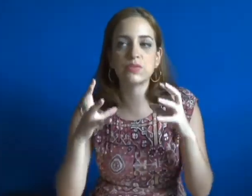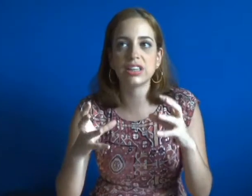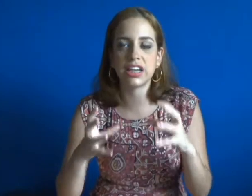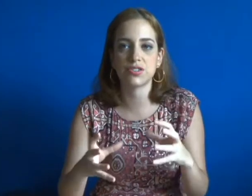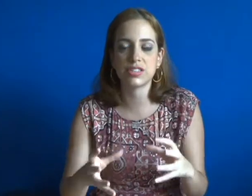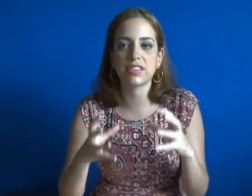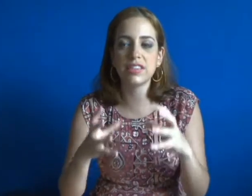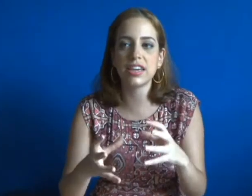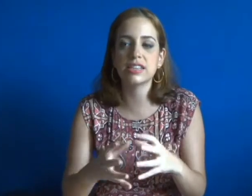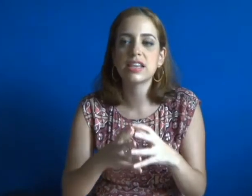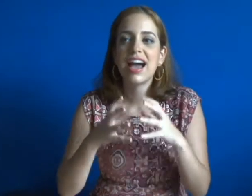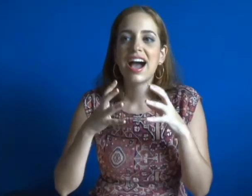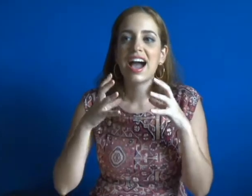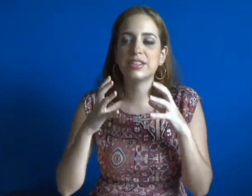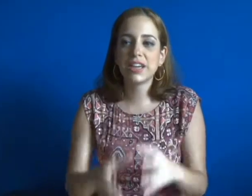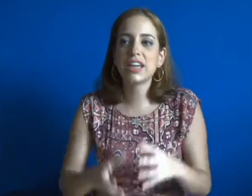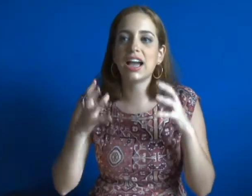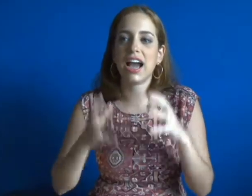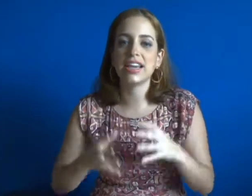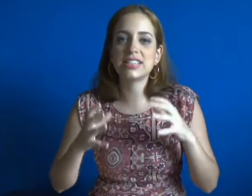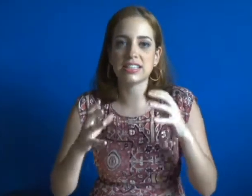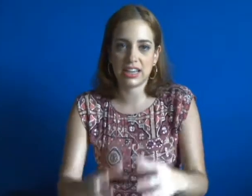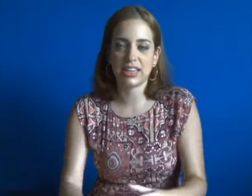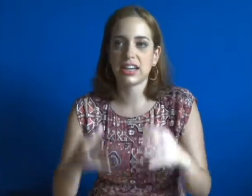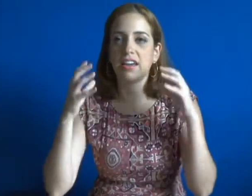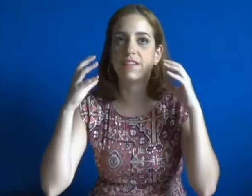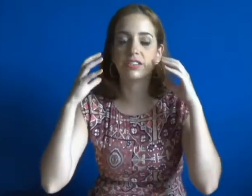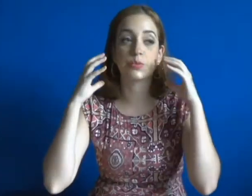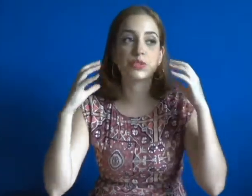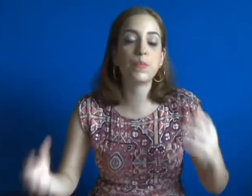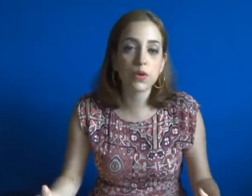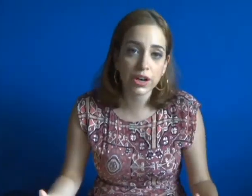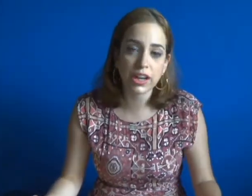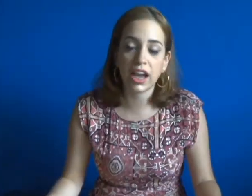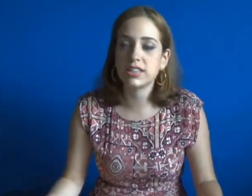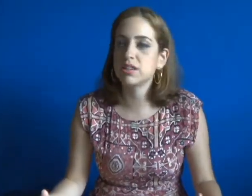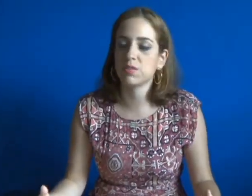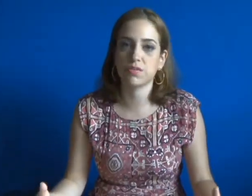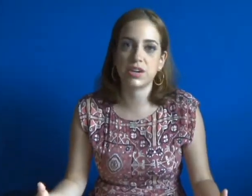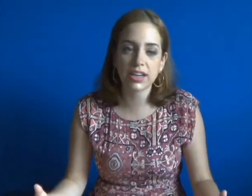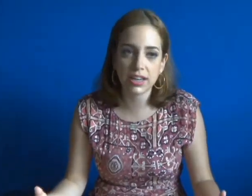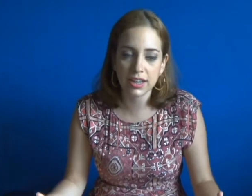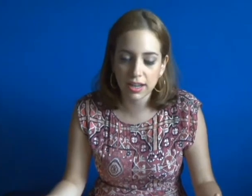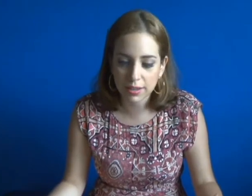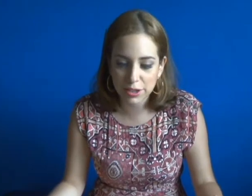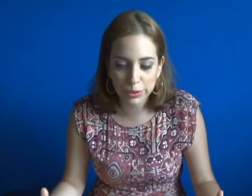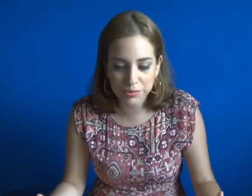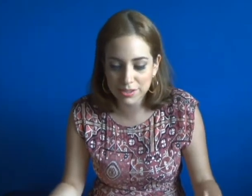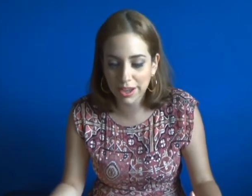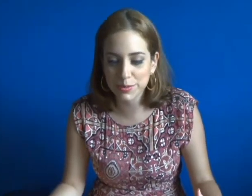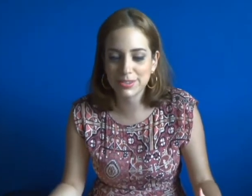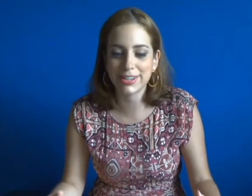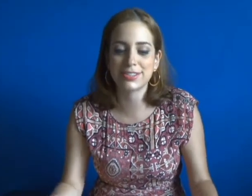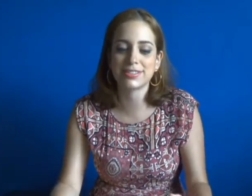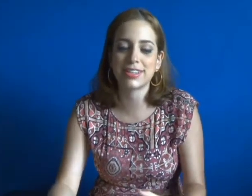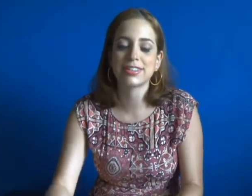is really interesting. thing is, at the beginning, I didn't like it. I felt it was boring. I didn't want to read it. The only reason I was just